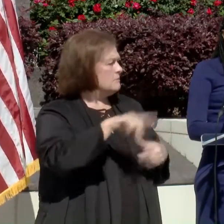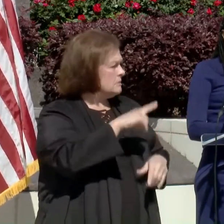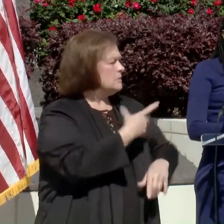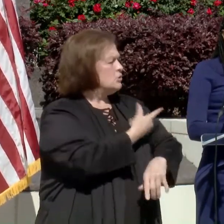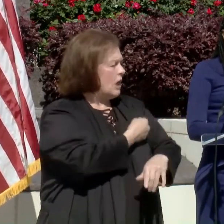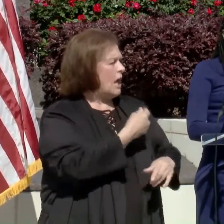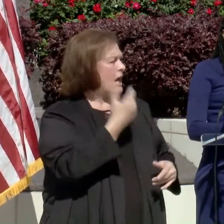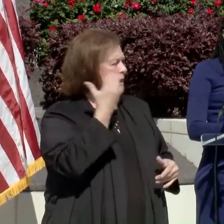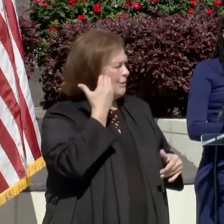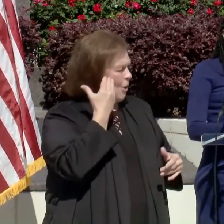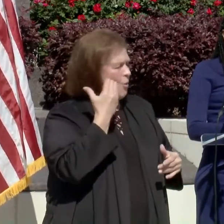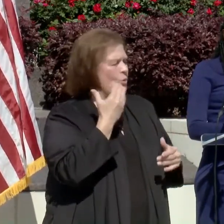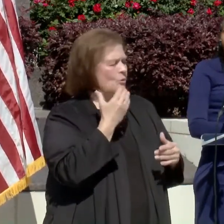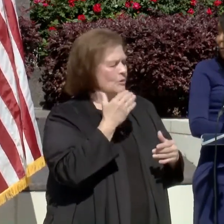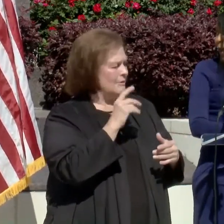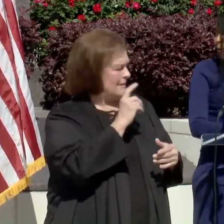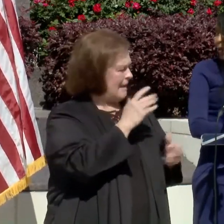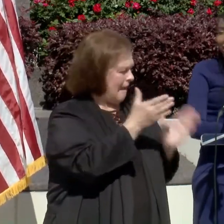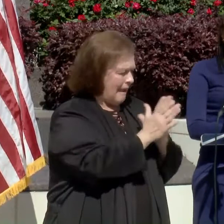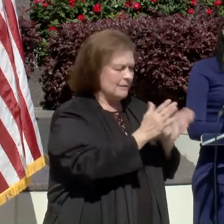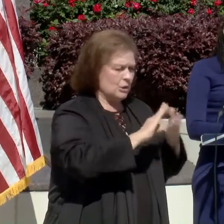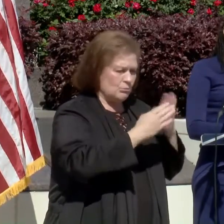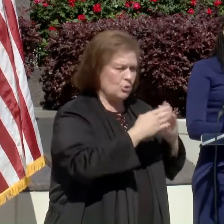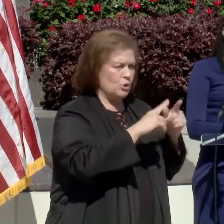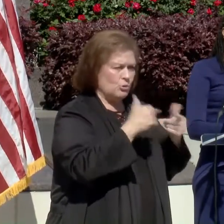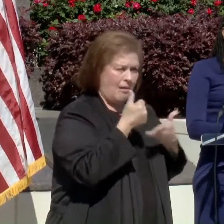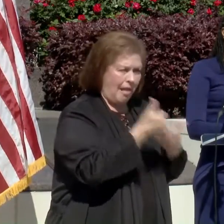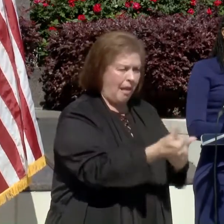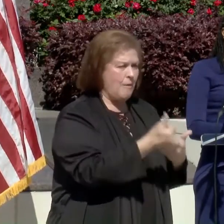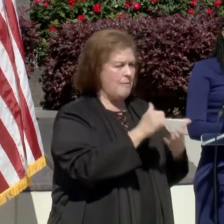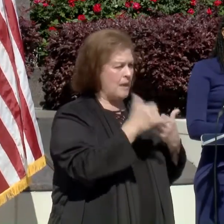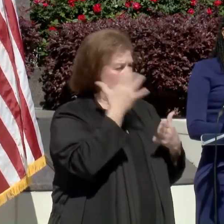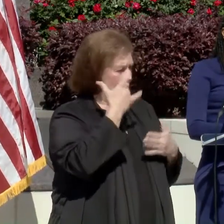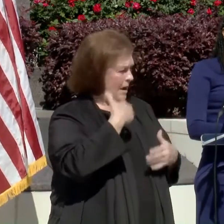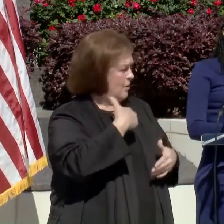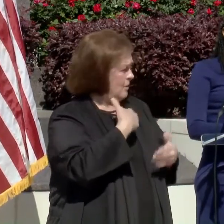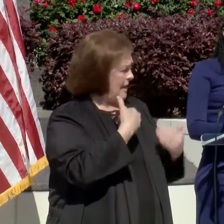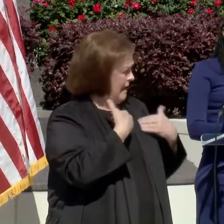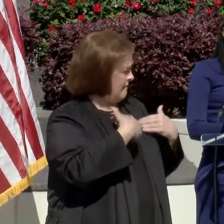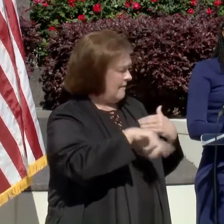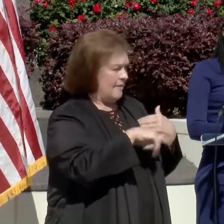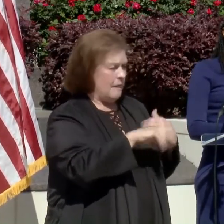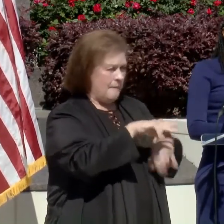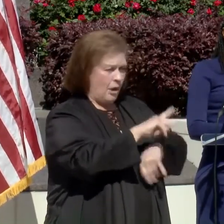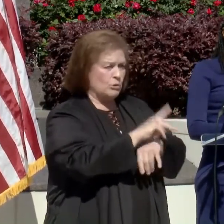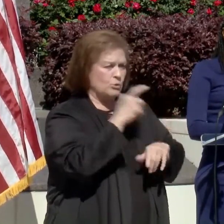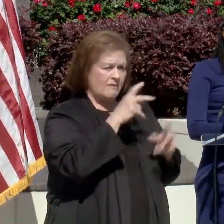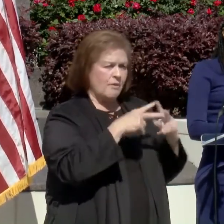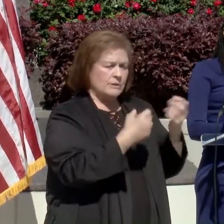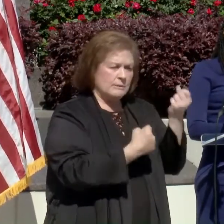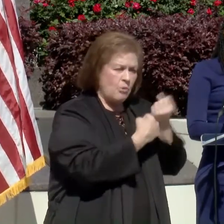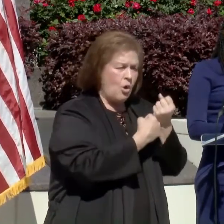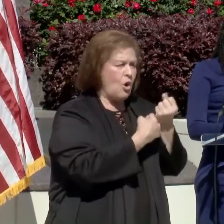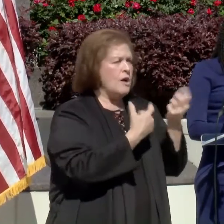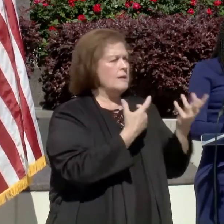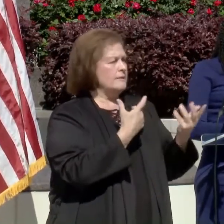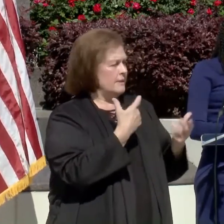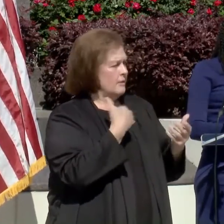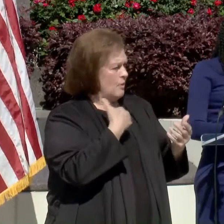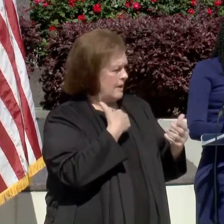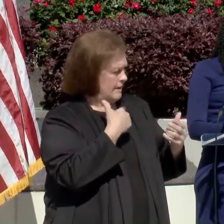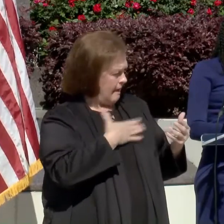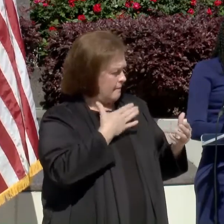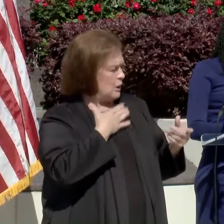know it's going to take a community response. Um, that's why I'm happy that we have the parish here who's been really supportive. Um, we're going to have to meet people where there are,